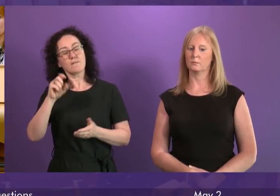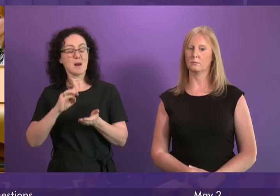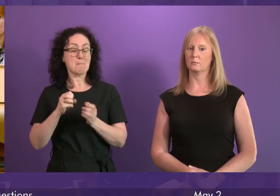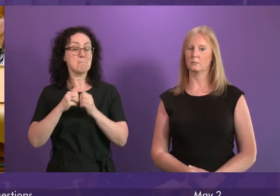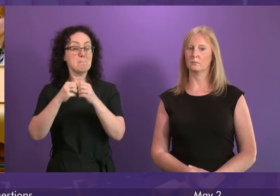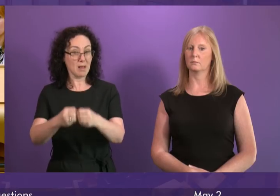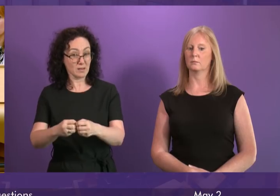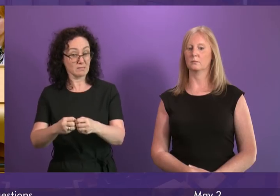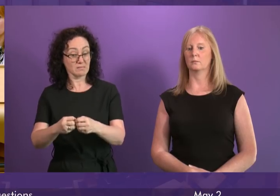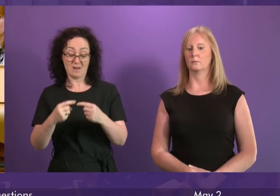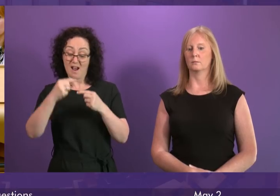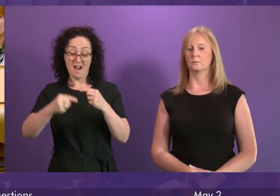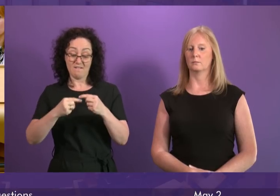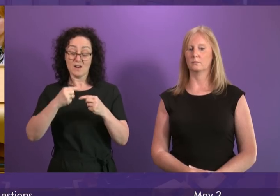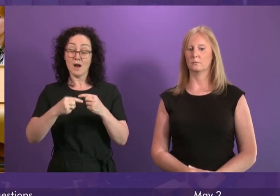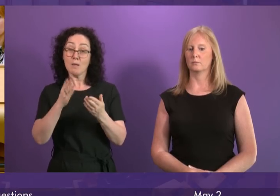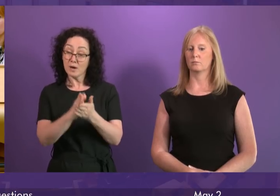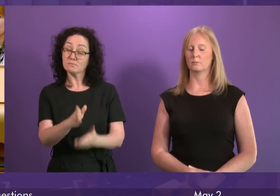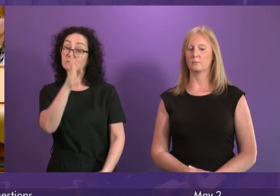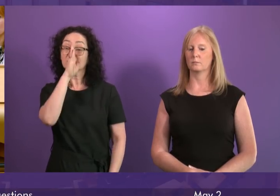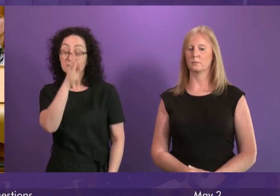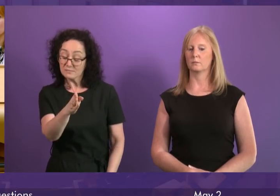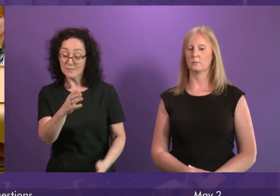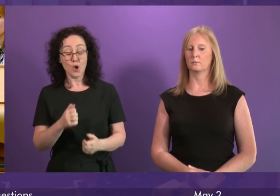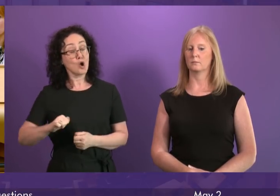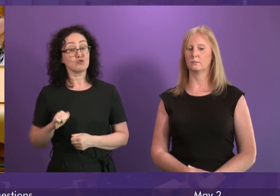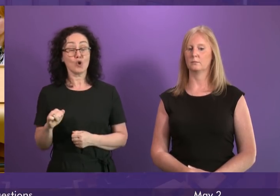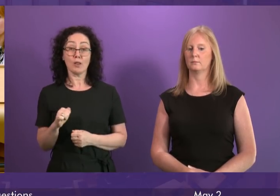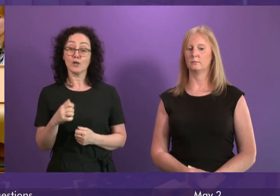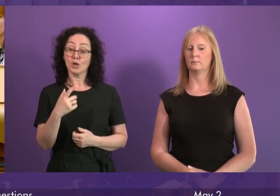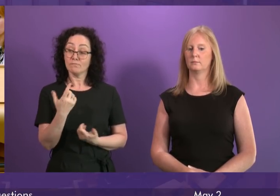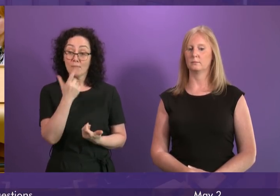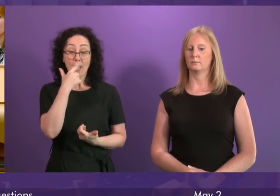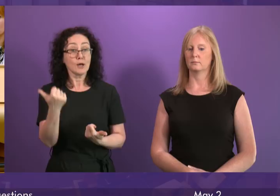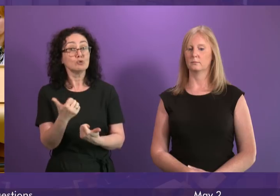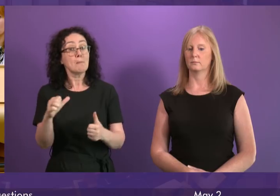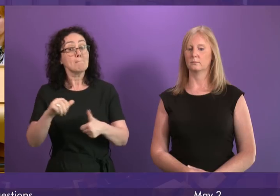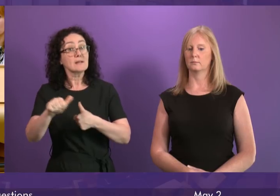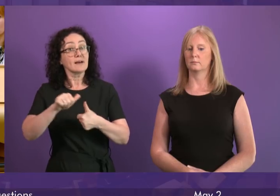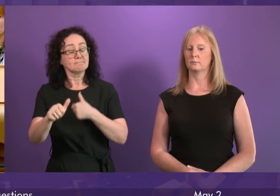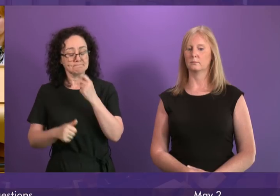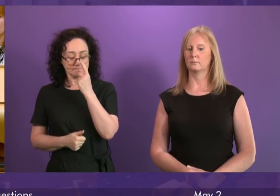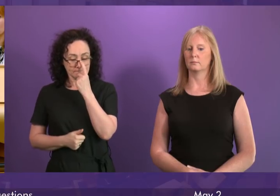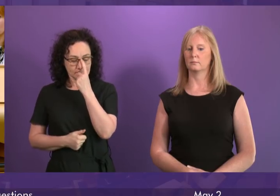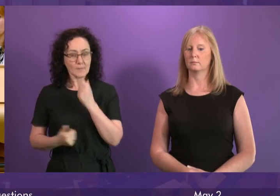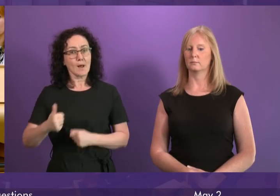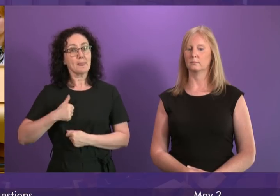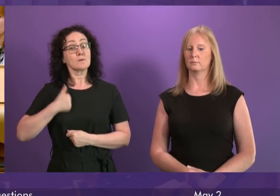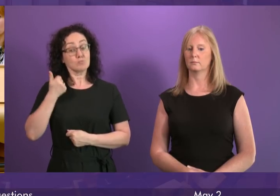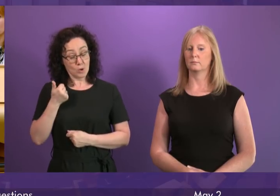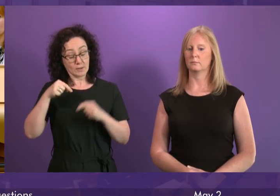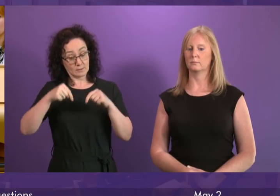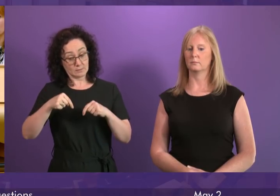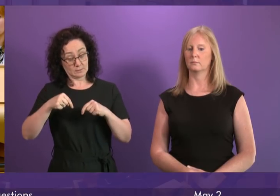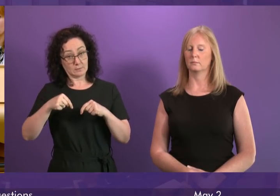Scotland is not yet doing as well on that front as we should be doing, which is why this morning at our initiative, a summit has been